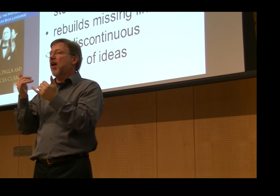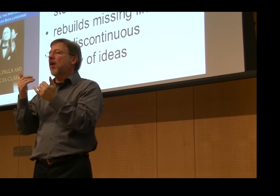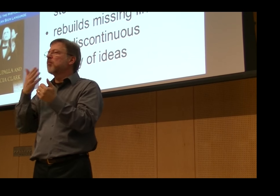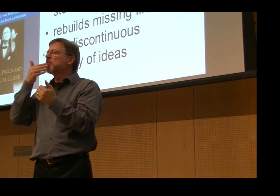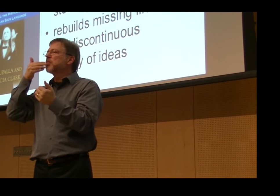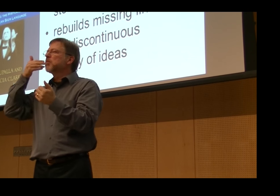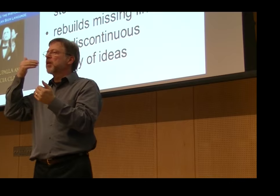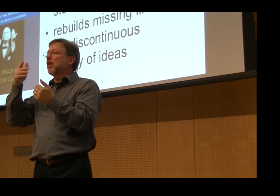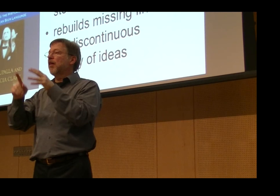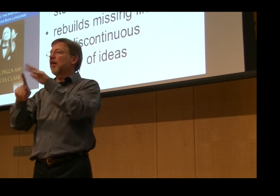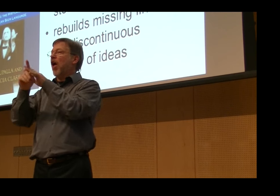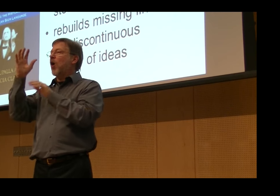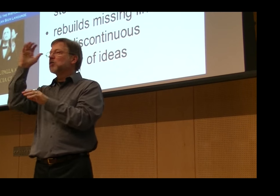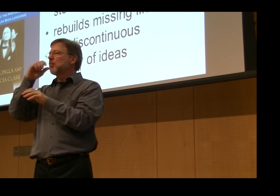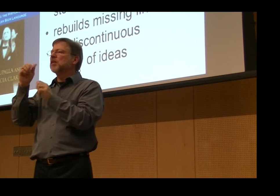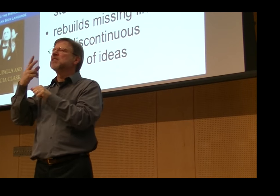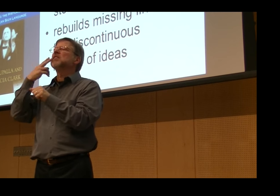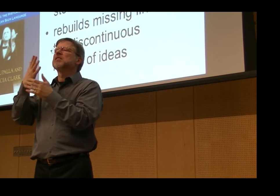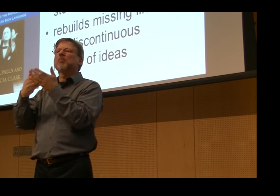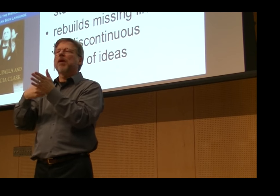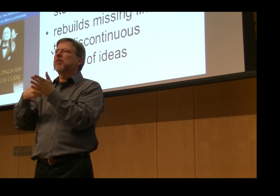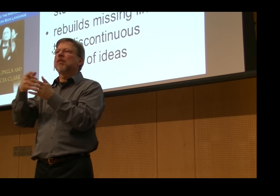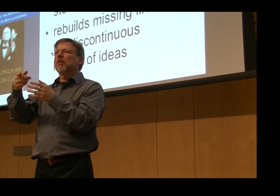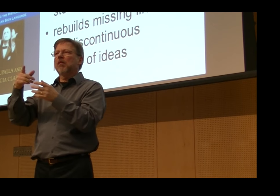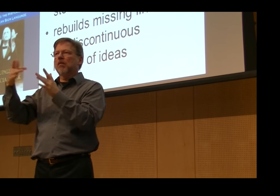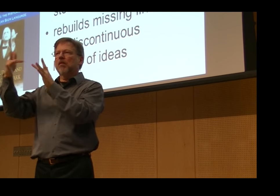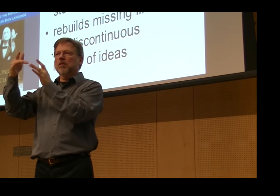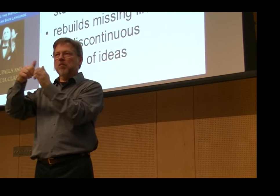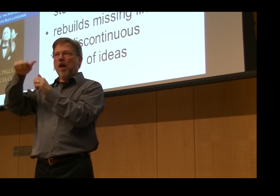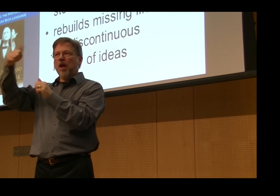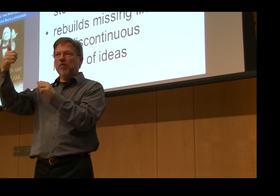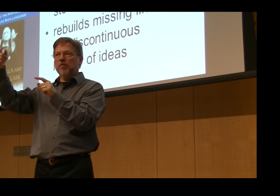We're looking at emerging sign languages today, for example, the research that's done today.